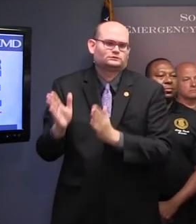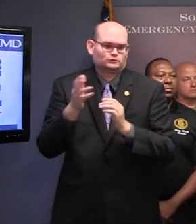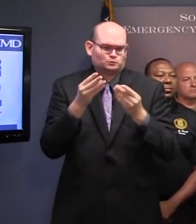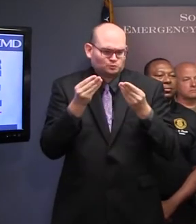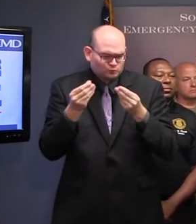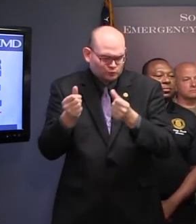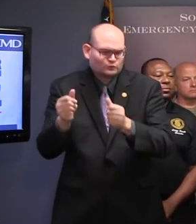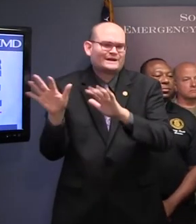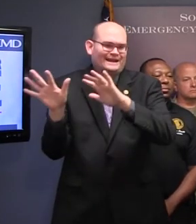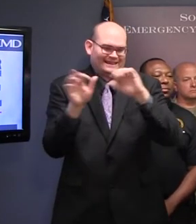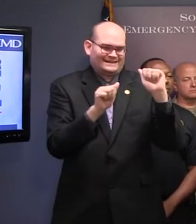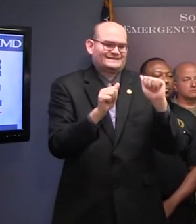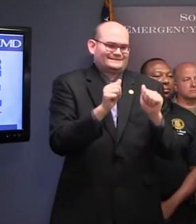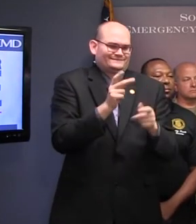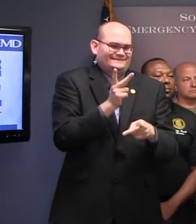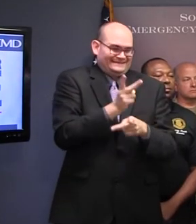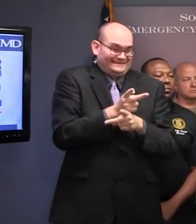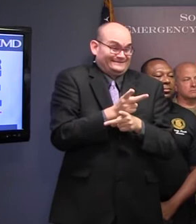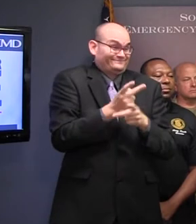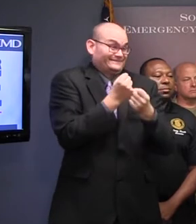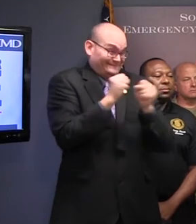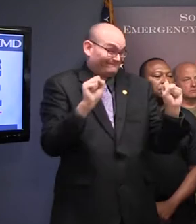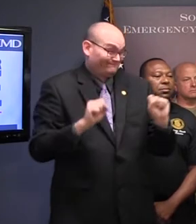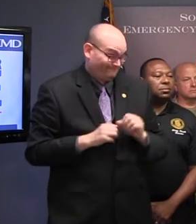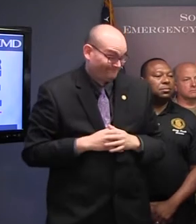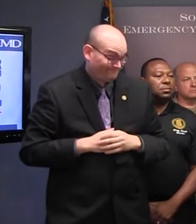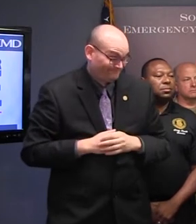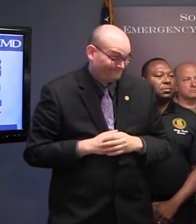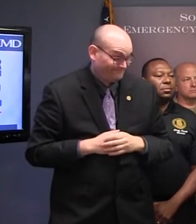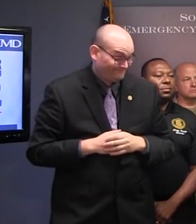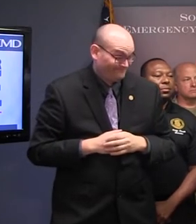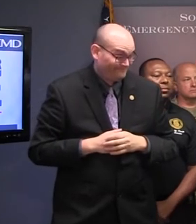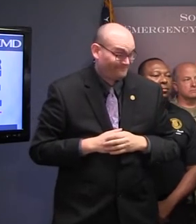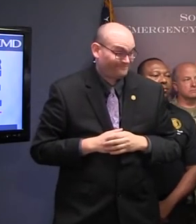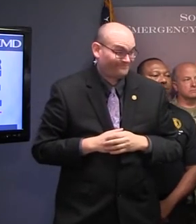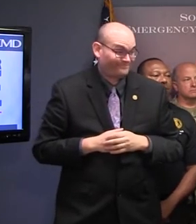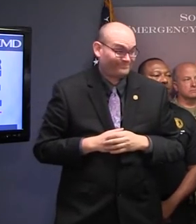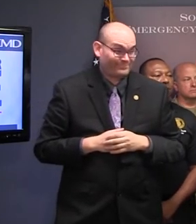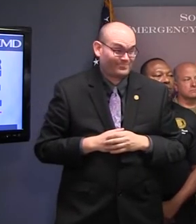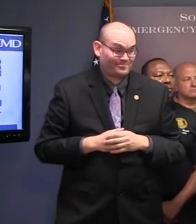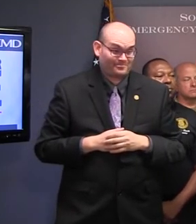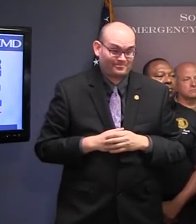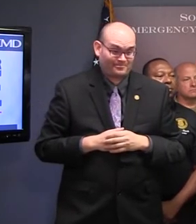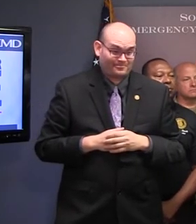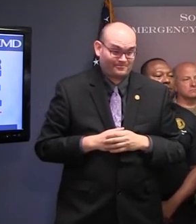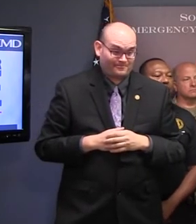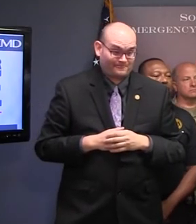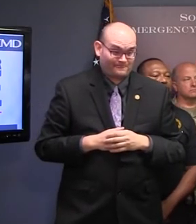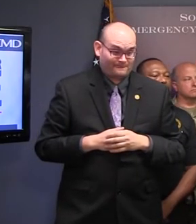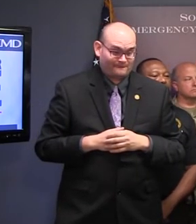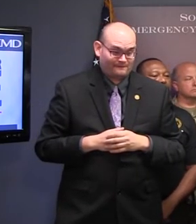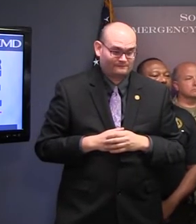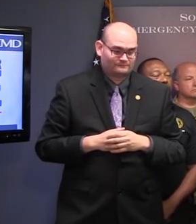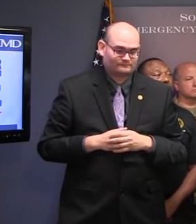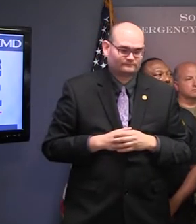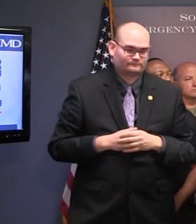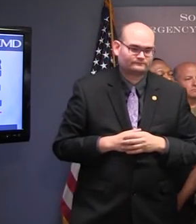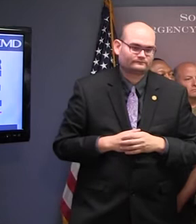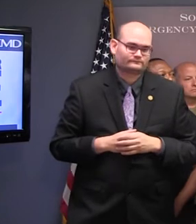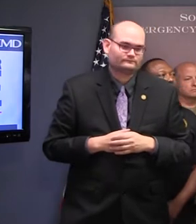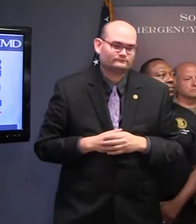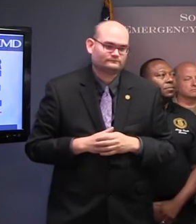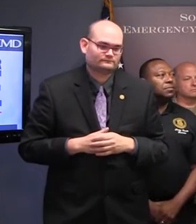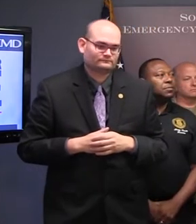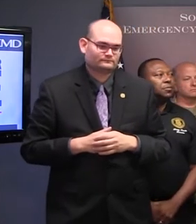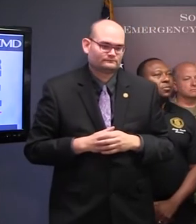keep us all safe and secure and protect our property. So that's the beginning of